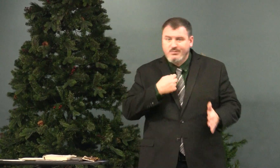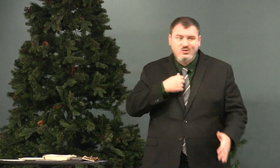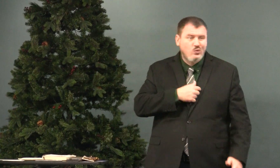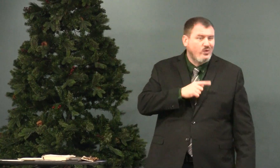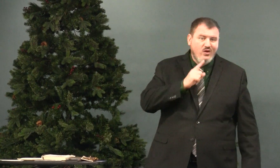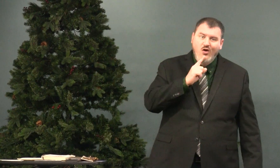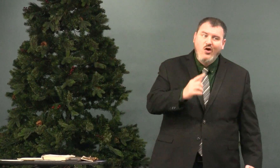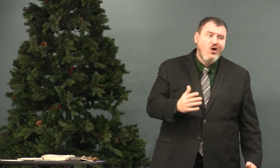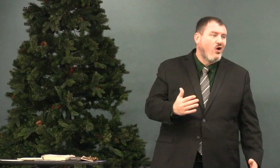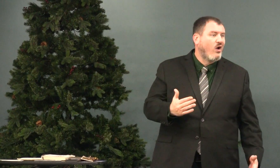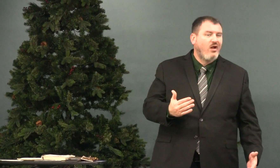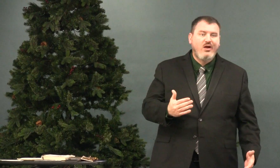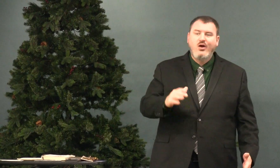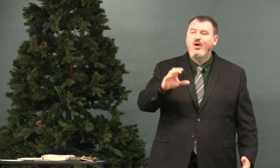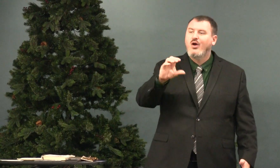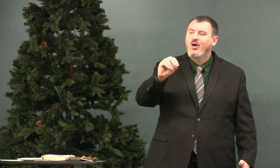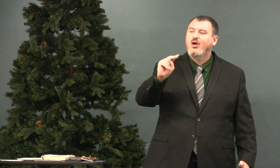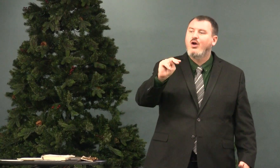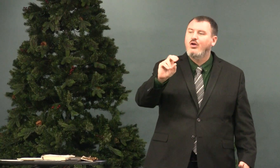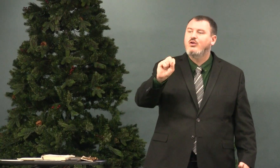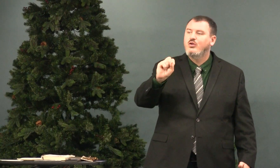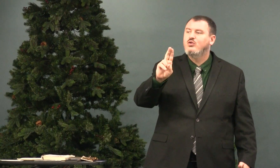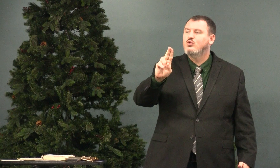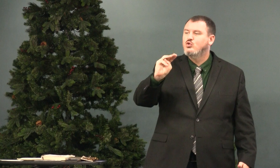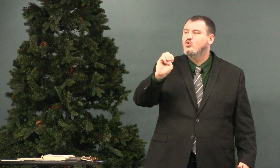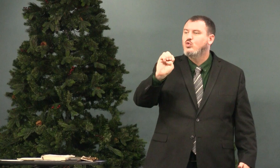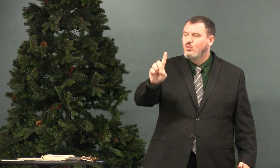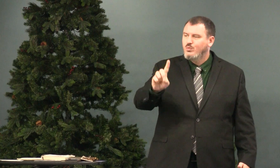we are sometimes consumed